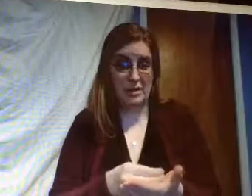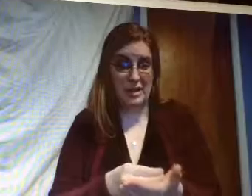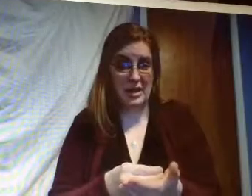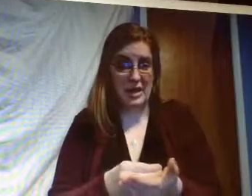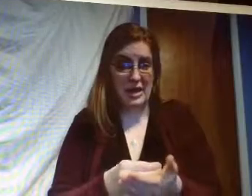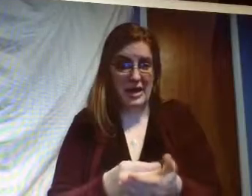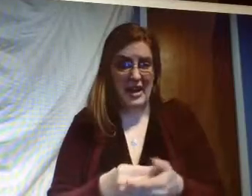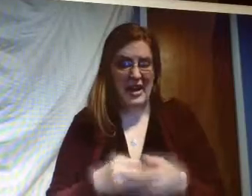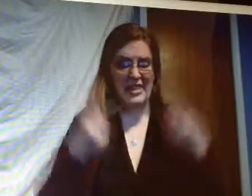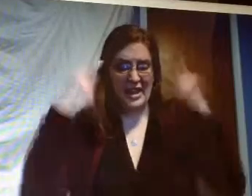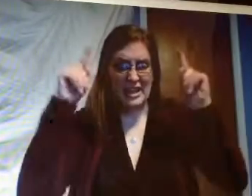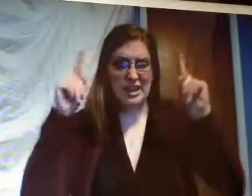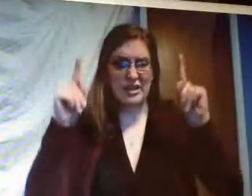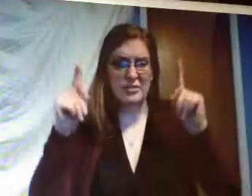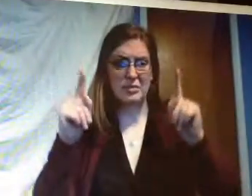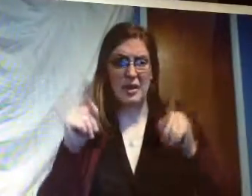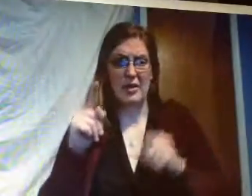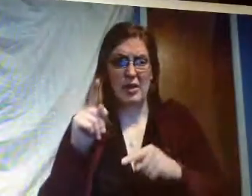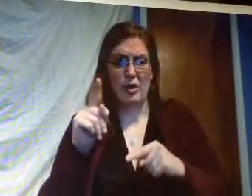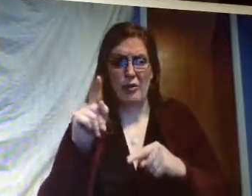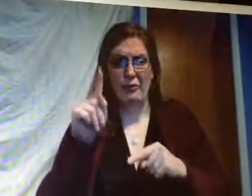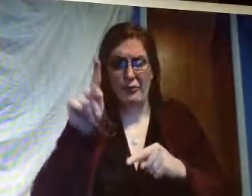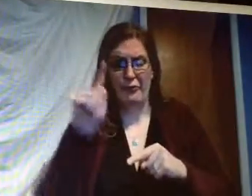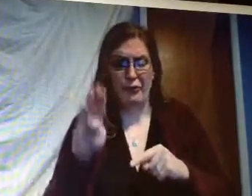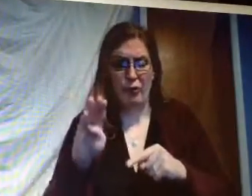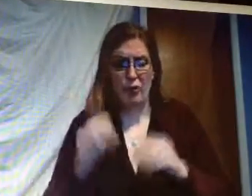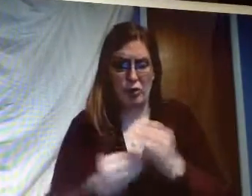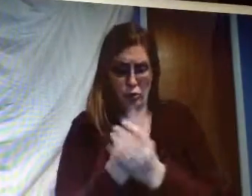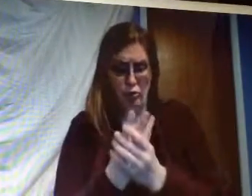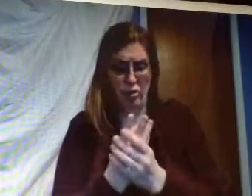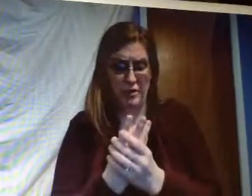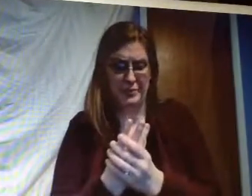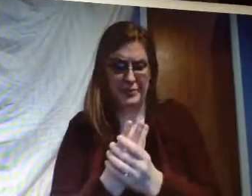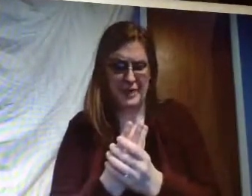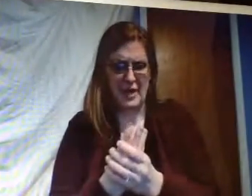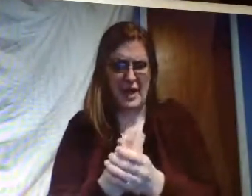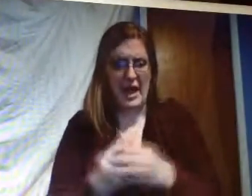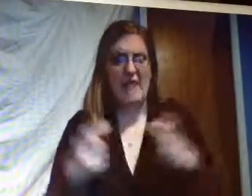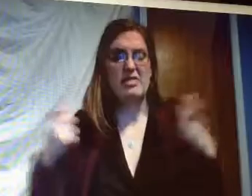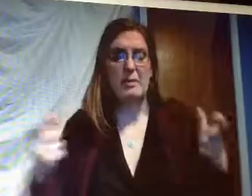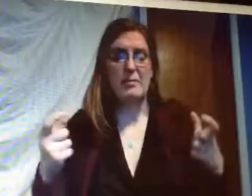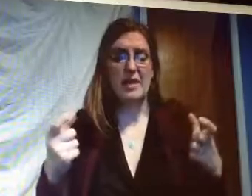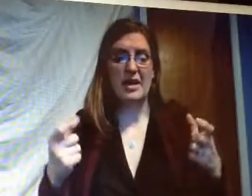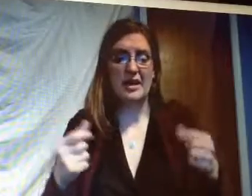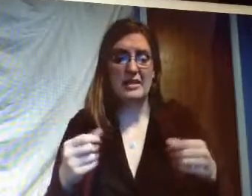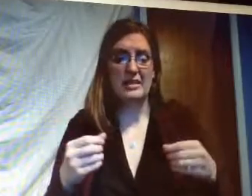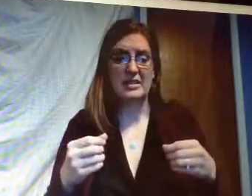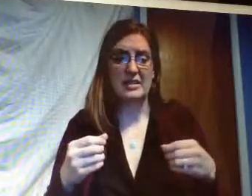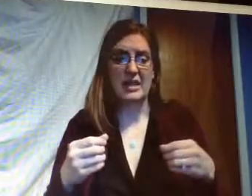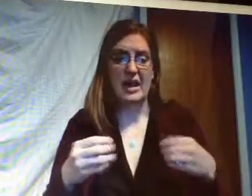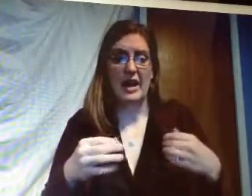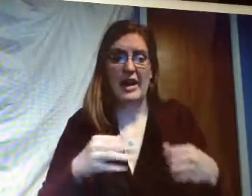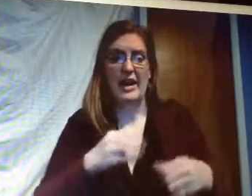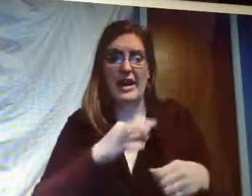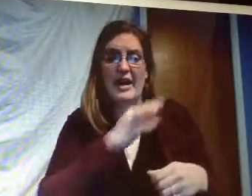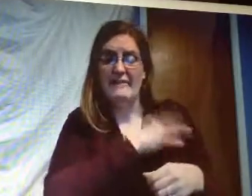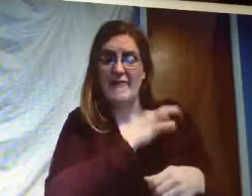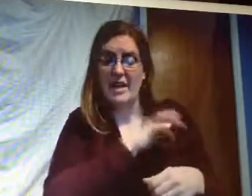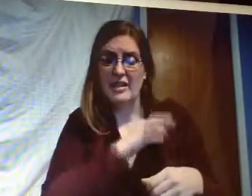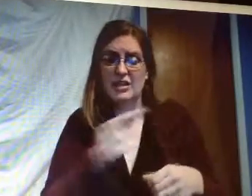pounds that's a big achievement for one-fourth of a girl and the biggest